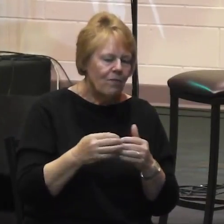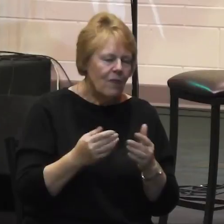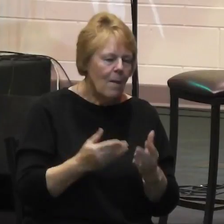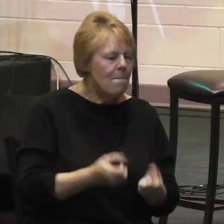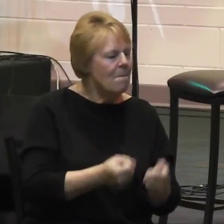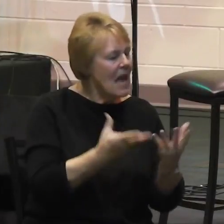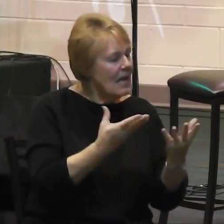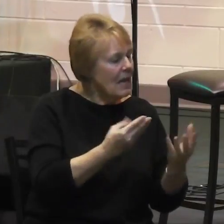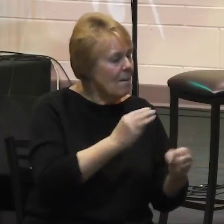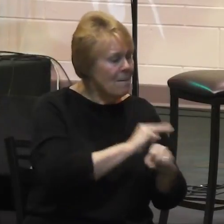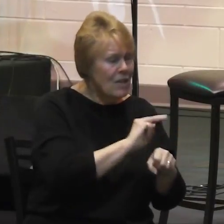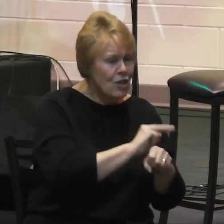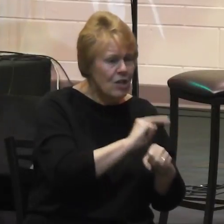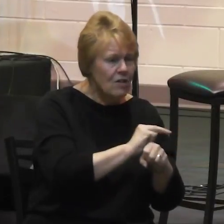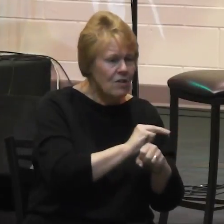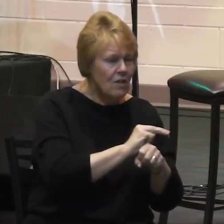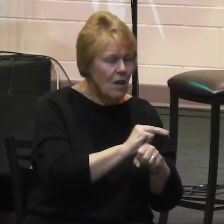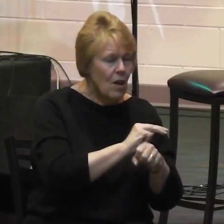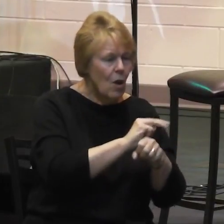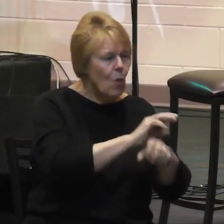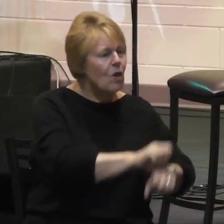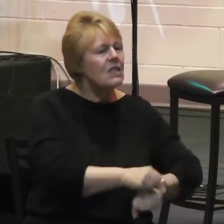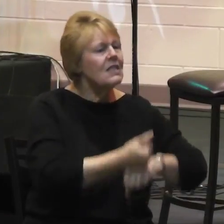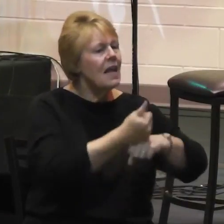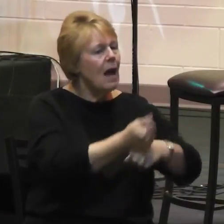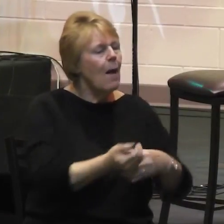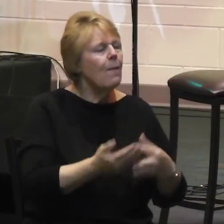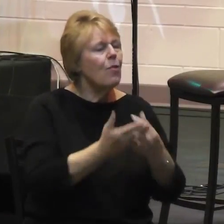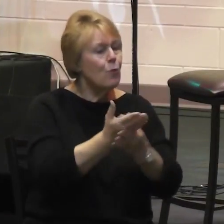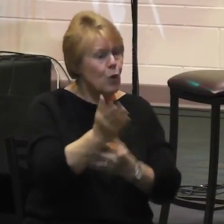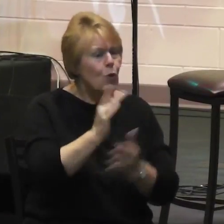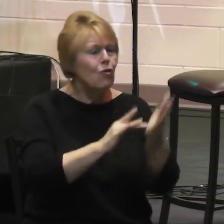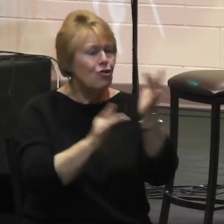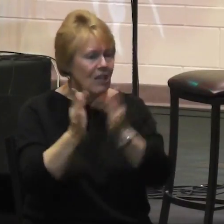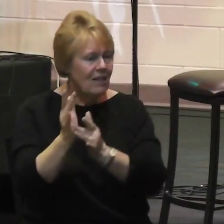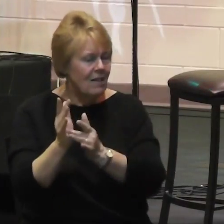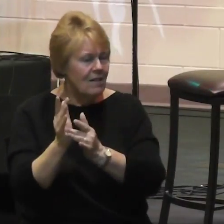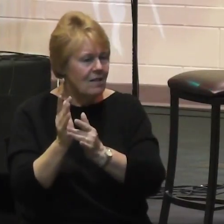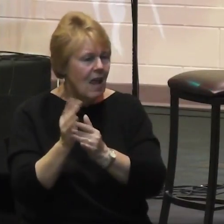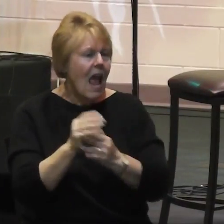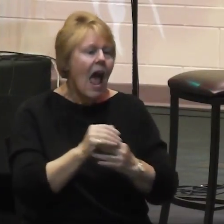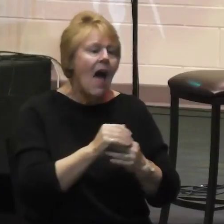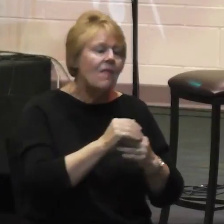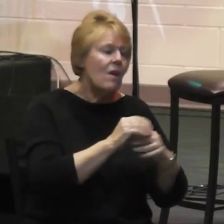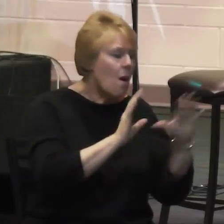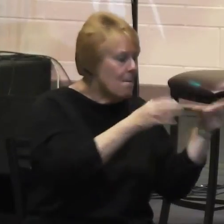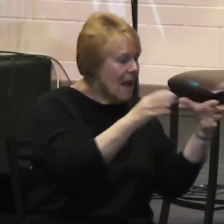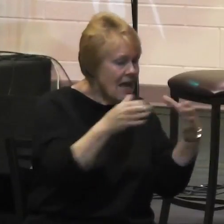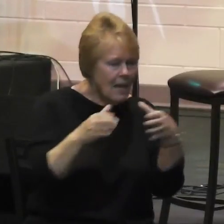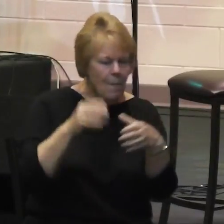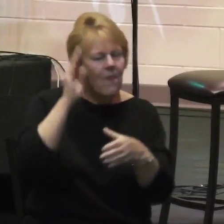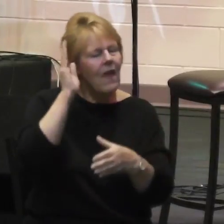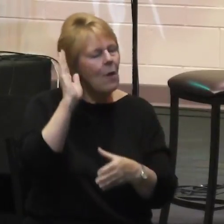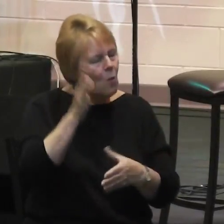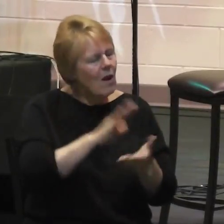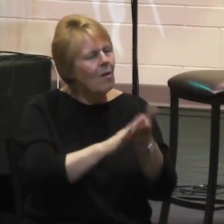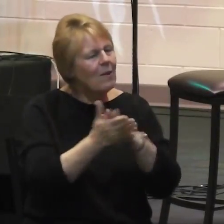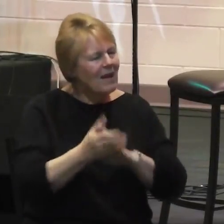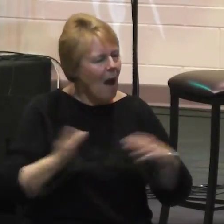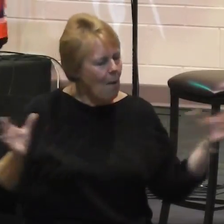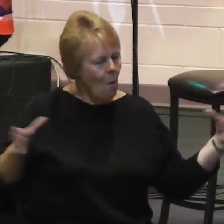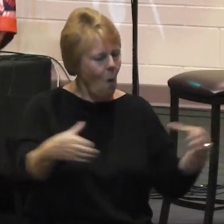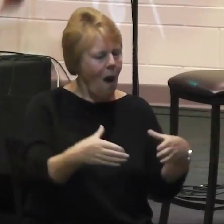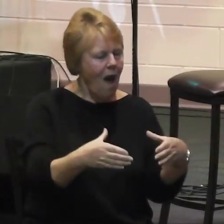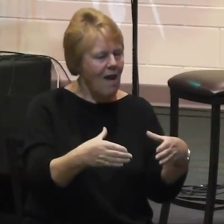work of Jesus, many nations would become one. Praise the Lord. You know, where I come from,